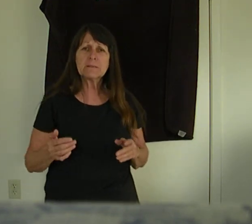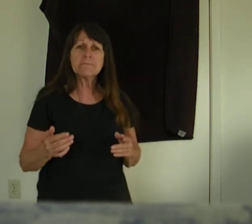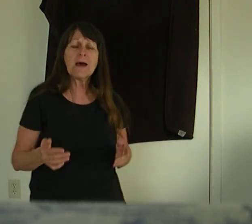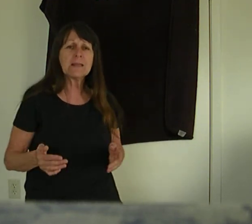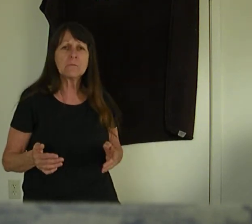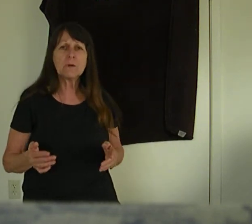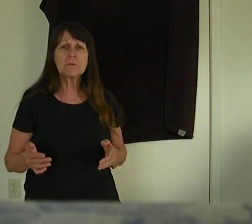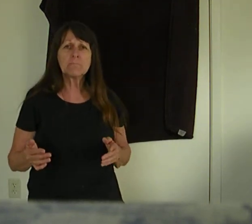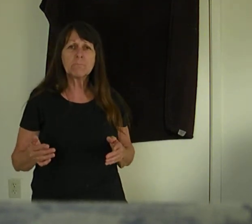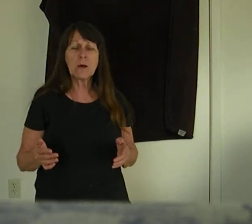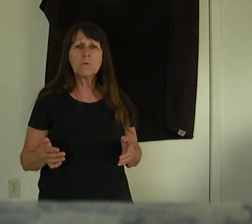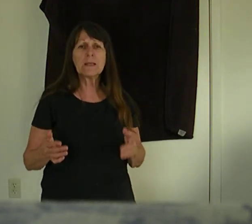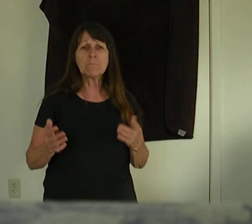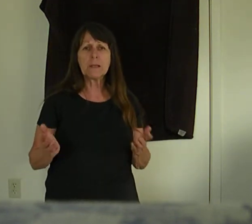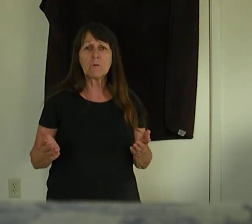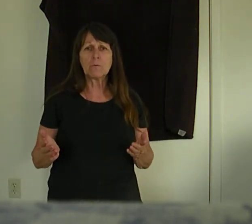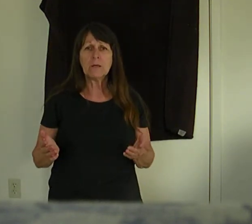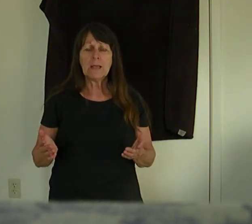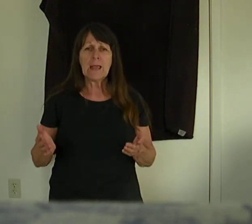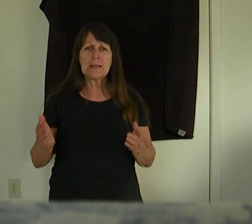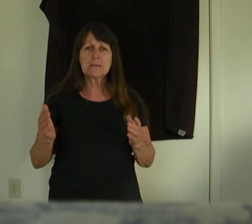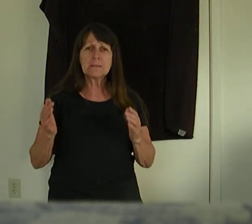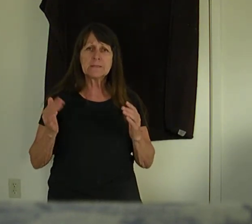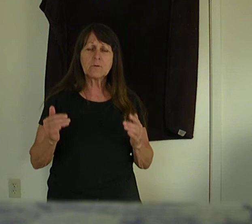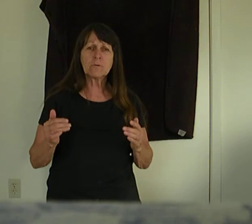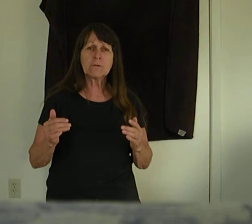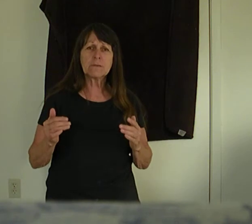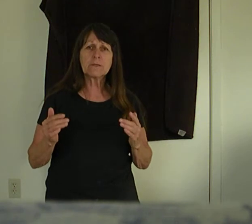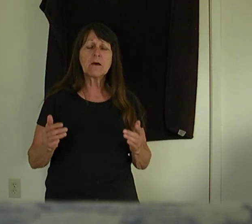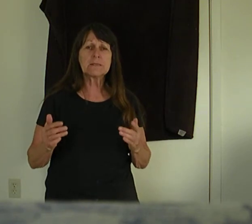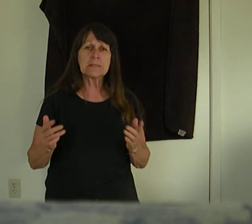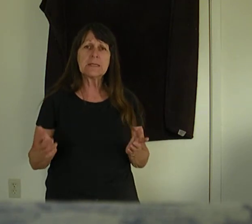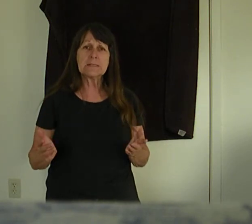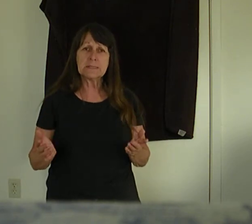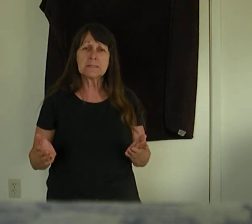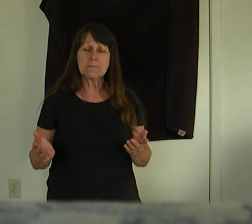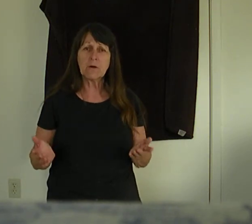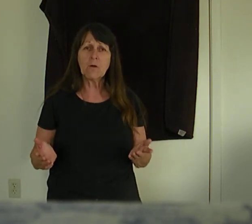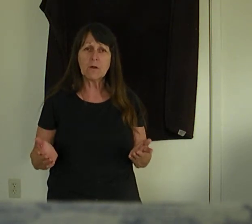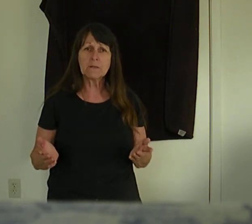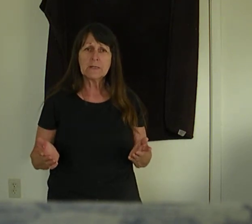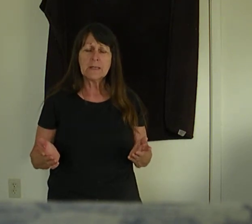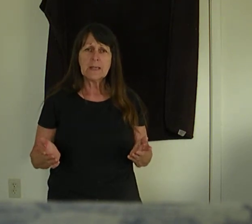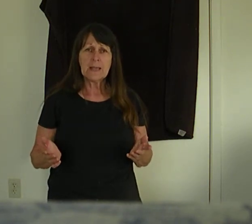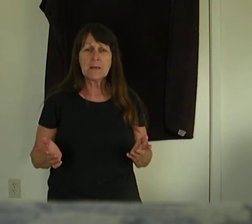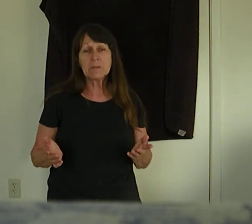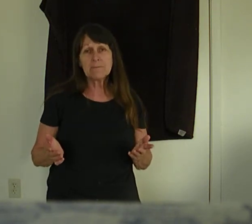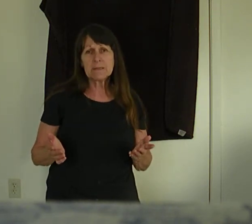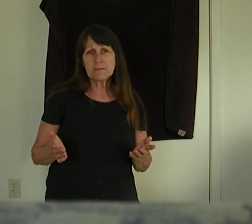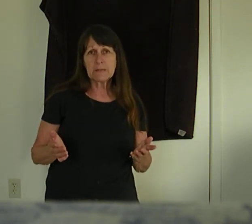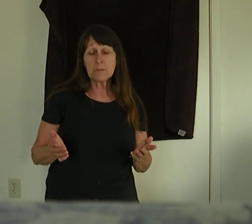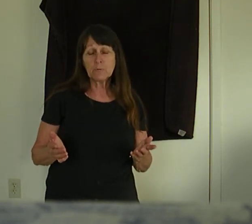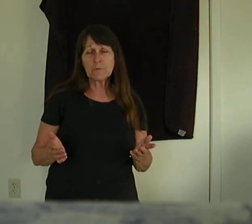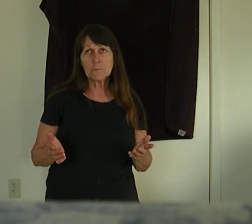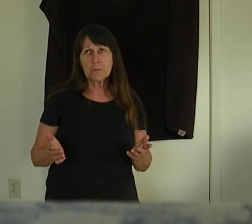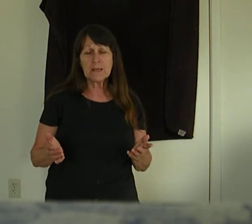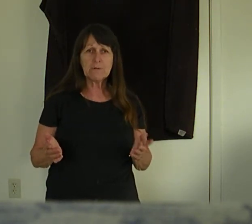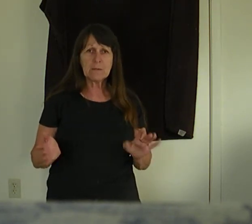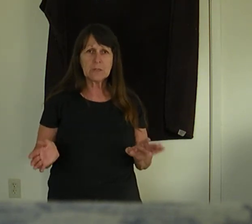dividing of both bone and marrow, and a discerner of the thoughts and the intents of the heart. And I believe that's Hebrews 4.11, I'm not